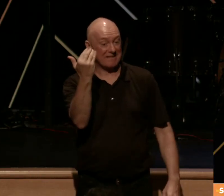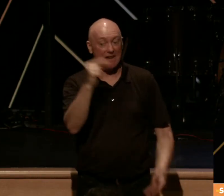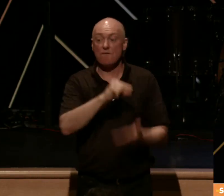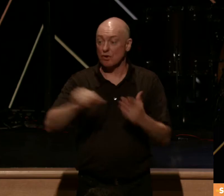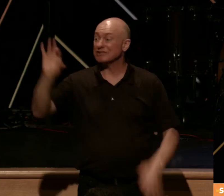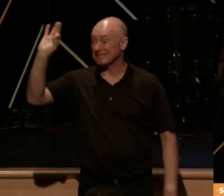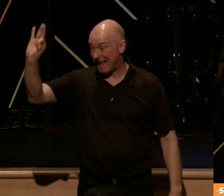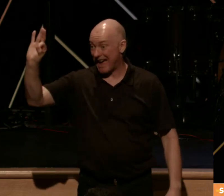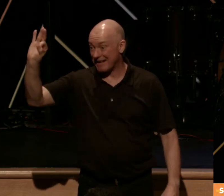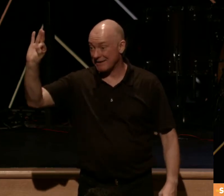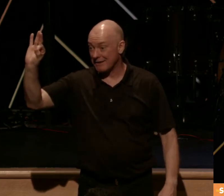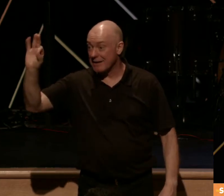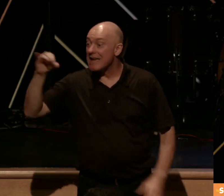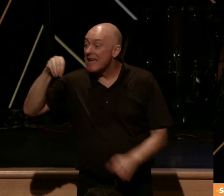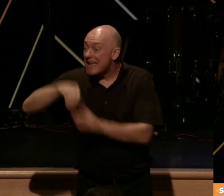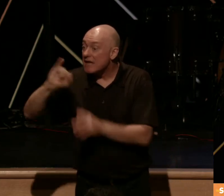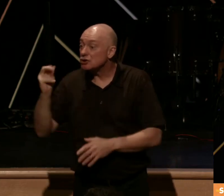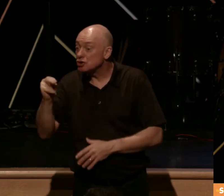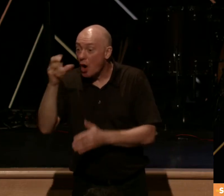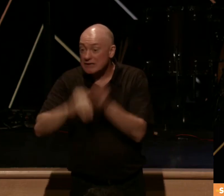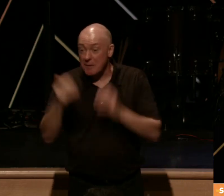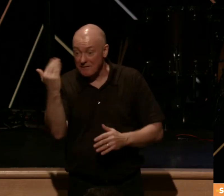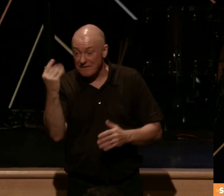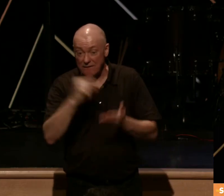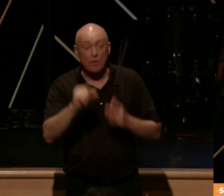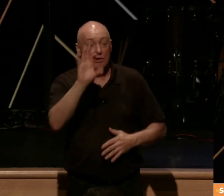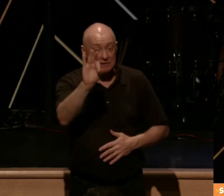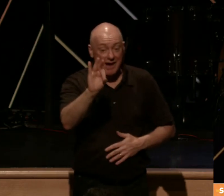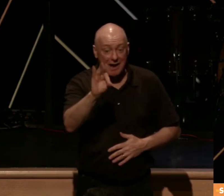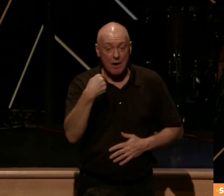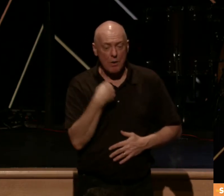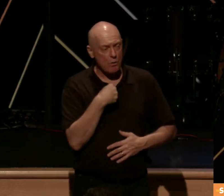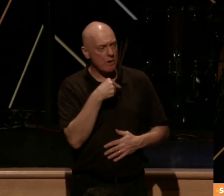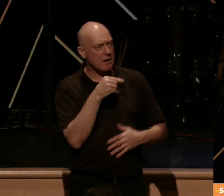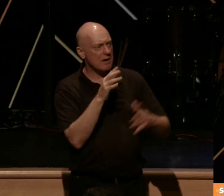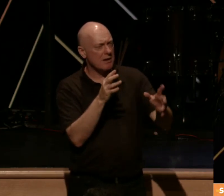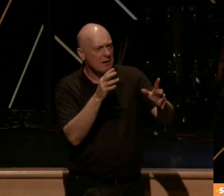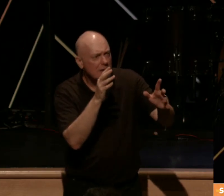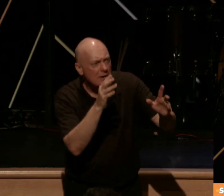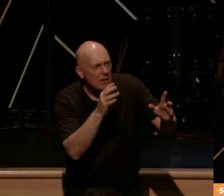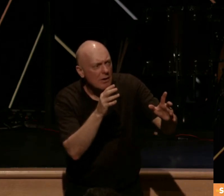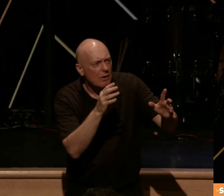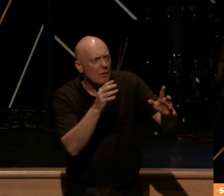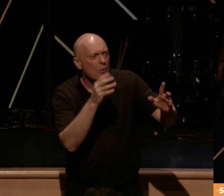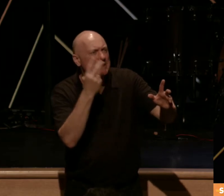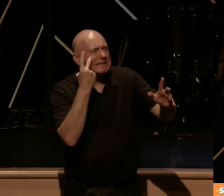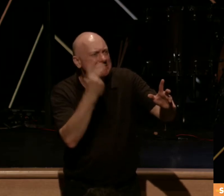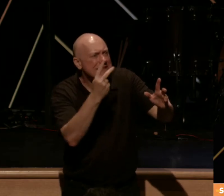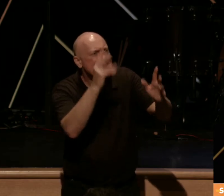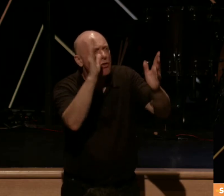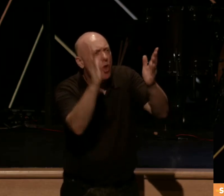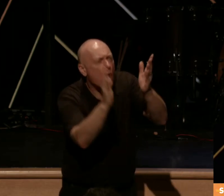9. Because in John chapter 15 verse 9, we are confronted with the glory and the